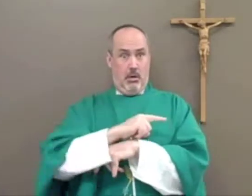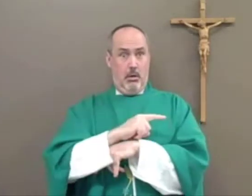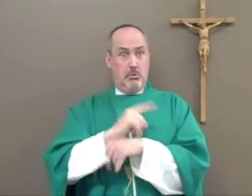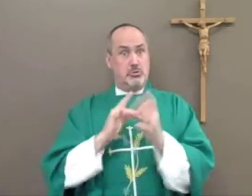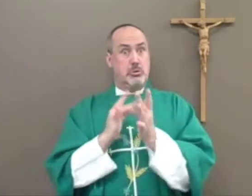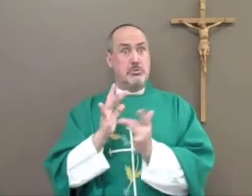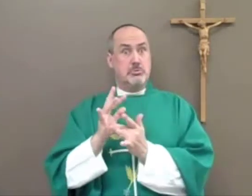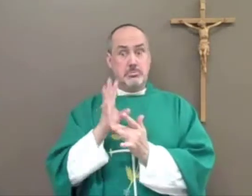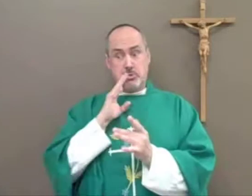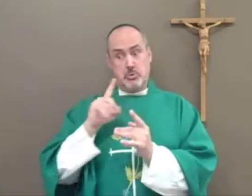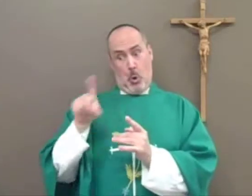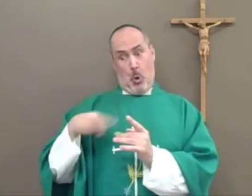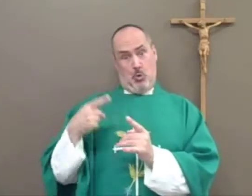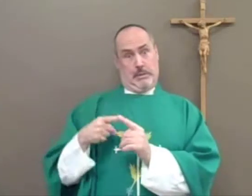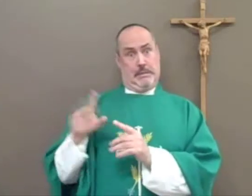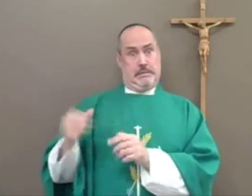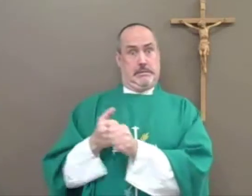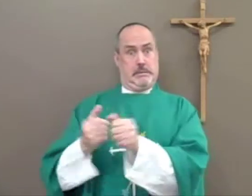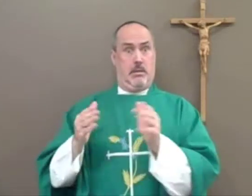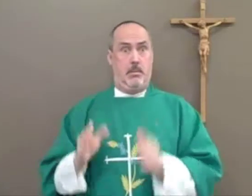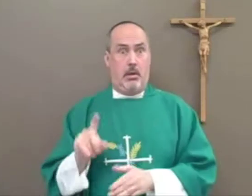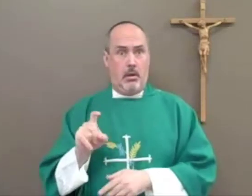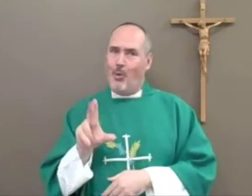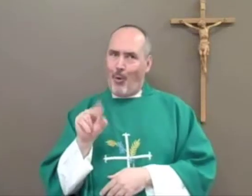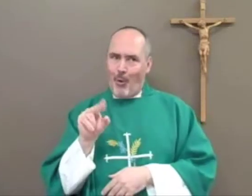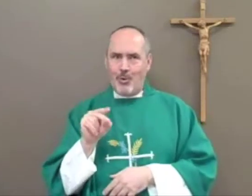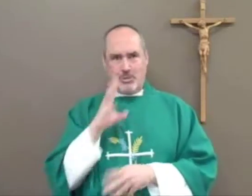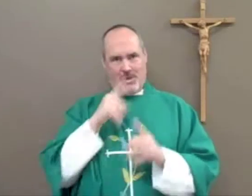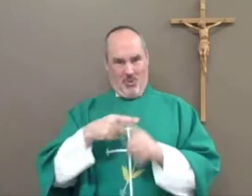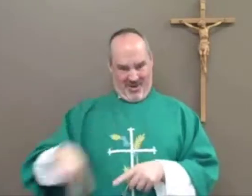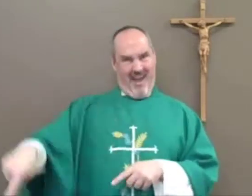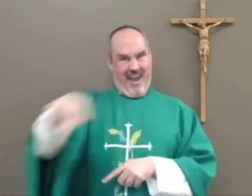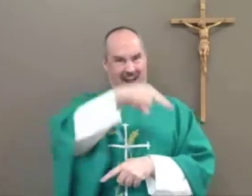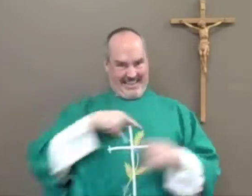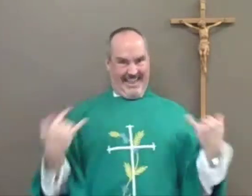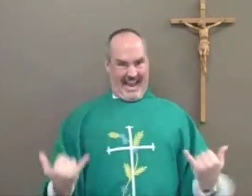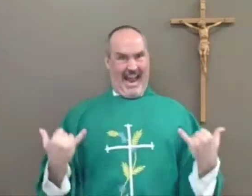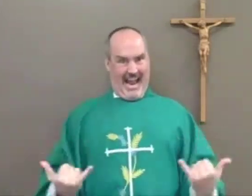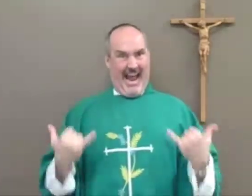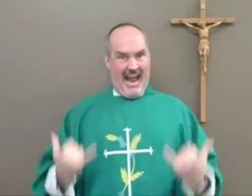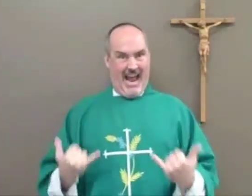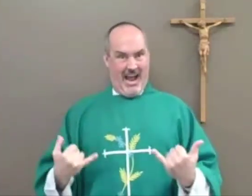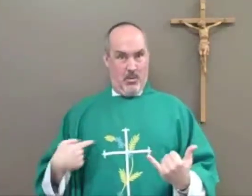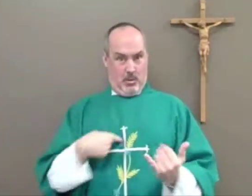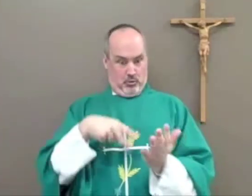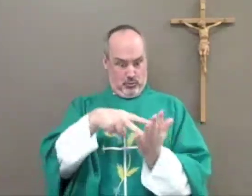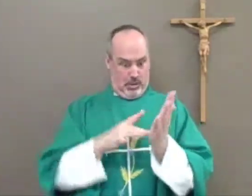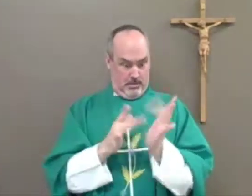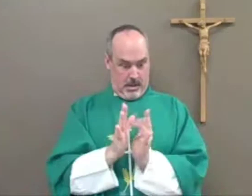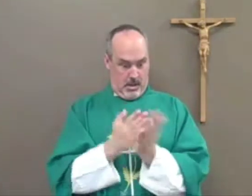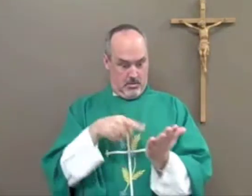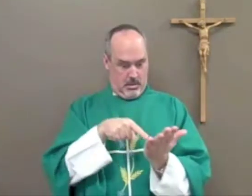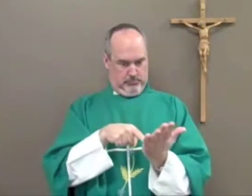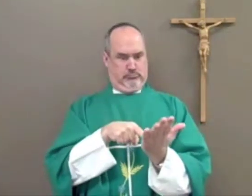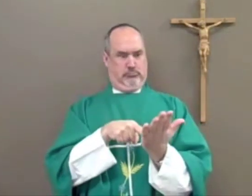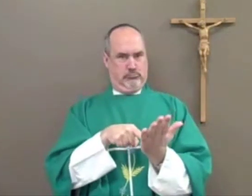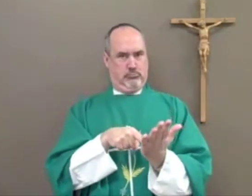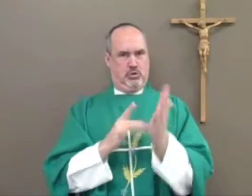Now does that scripture speak specifically to Jesus' disciples? No. It speaks to all of us today. That as we